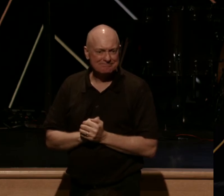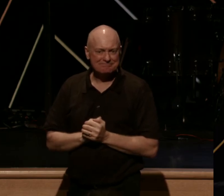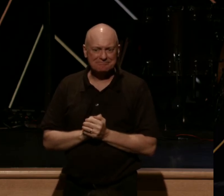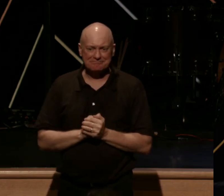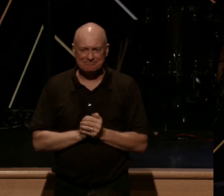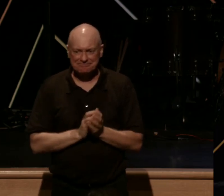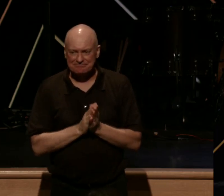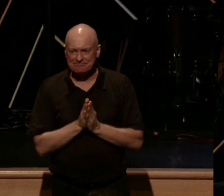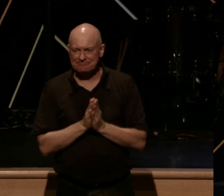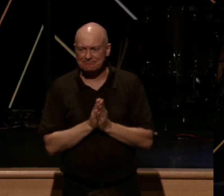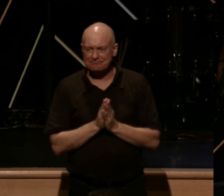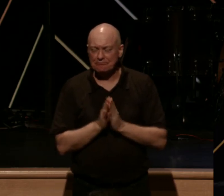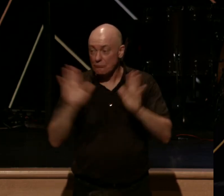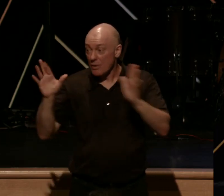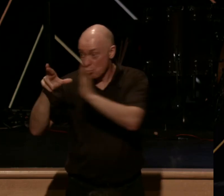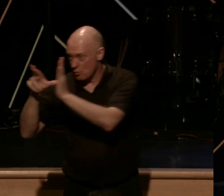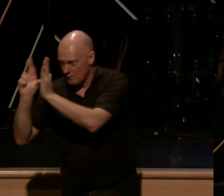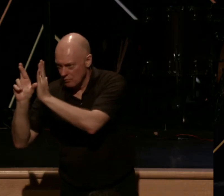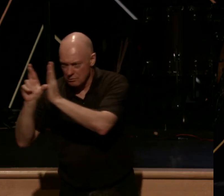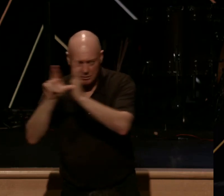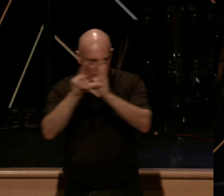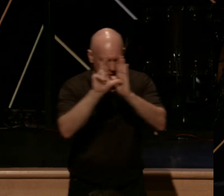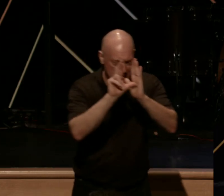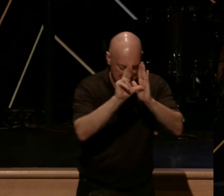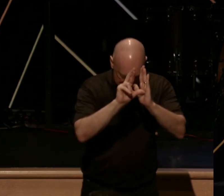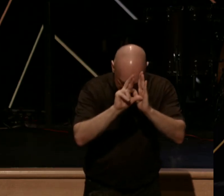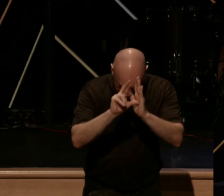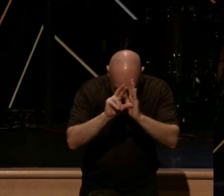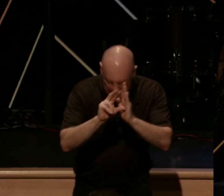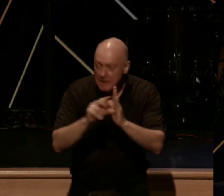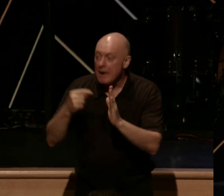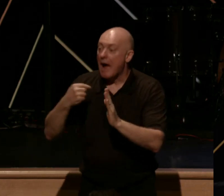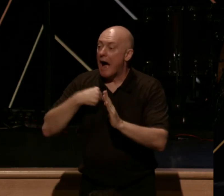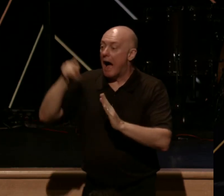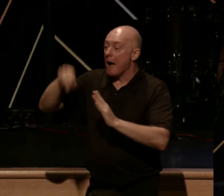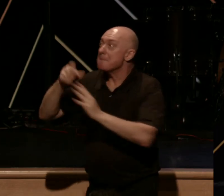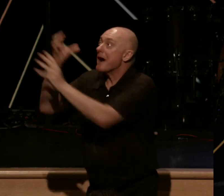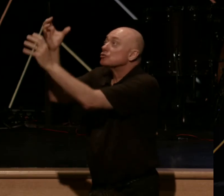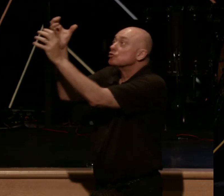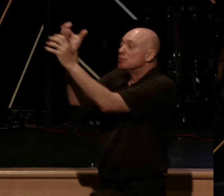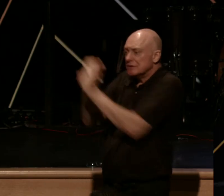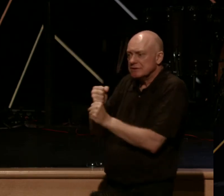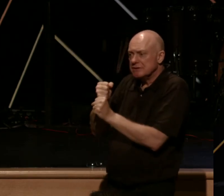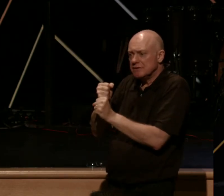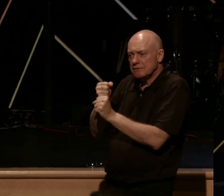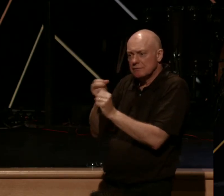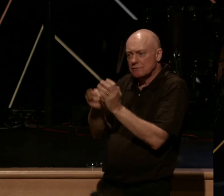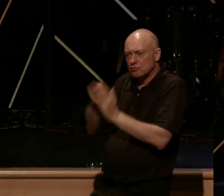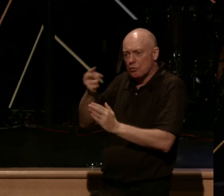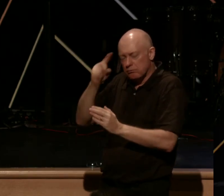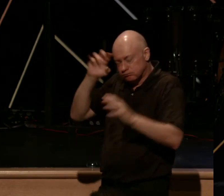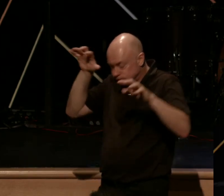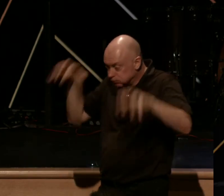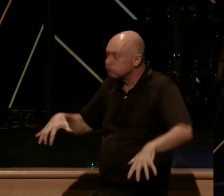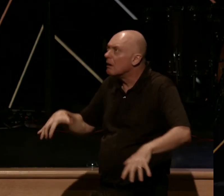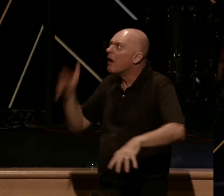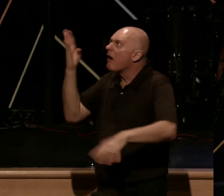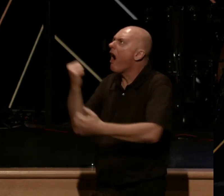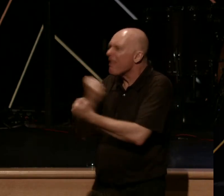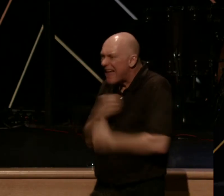So to recap, I must receive this staggering truth. God loves me the way